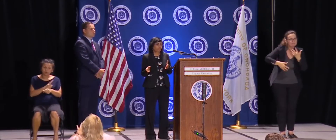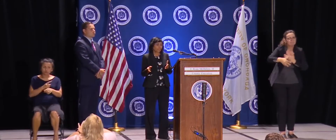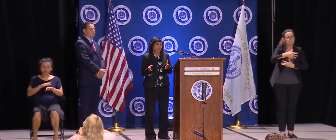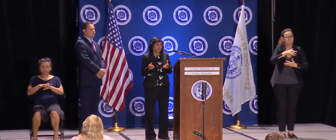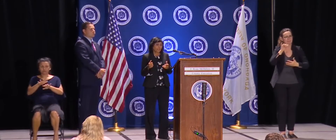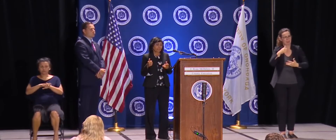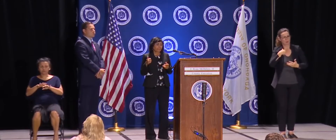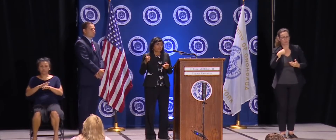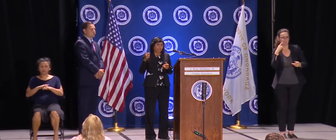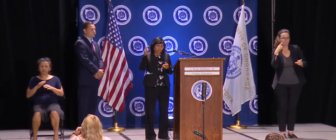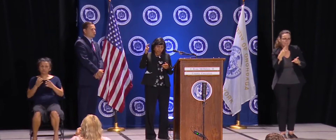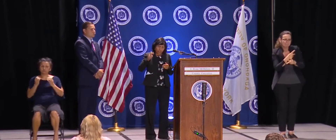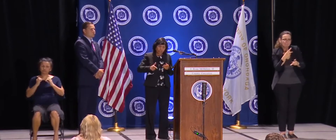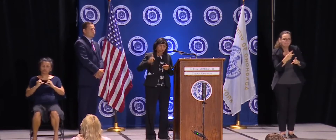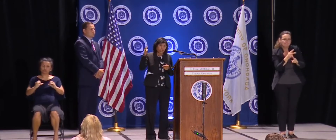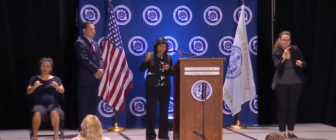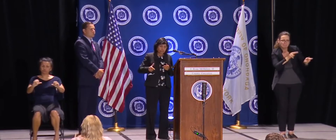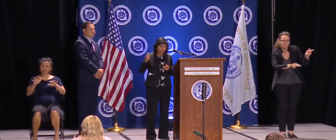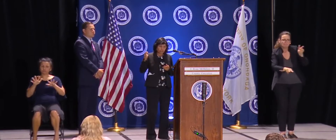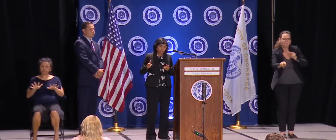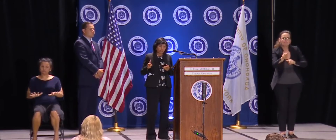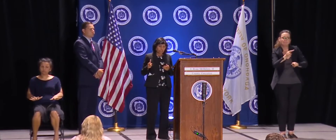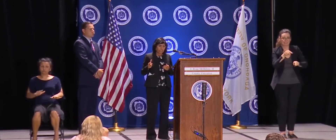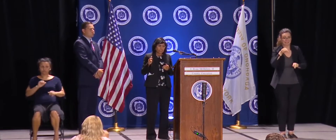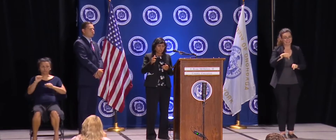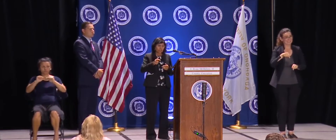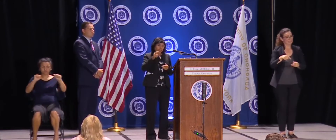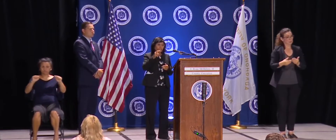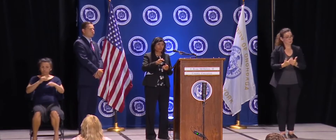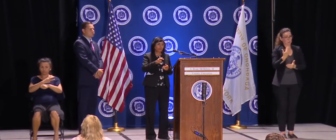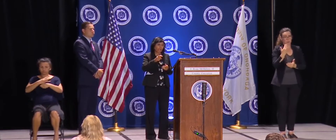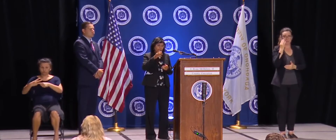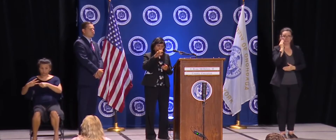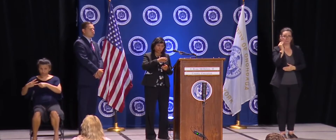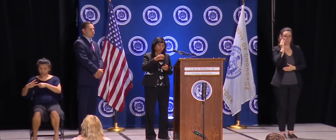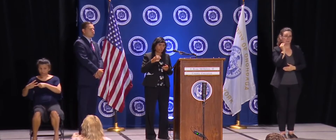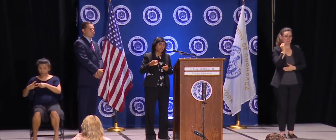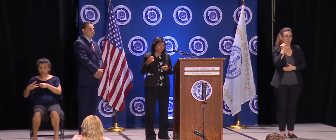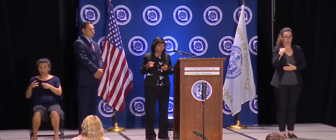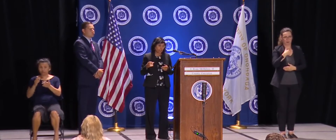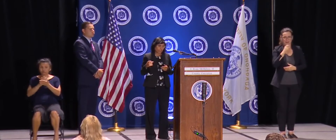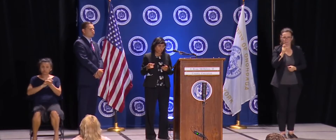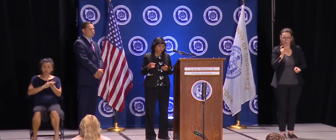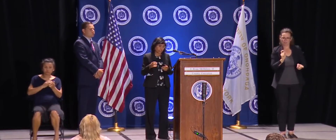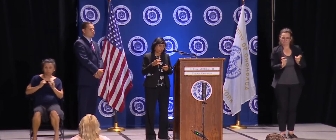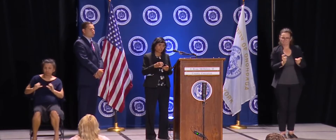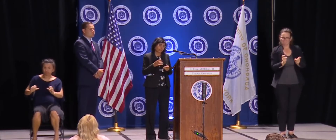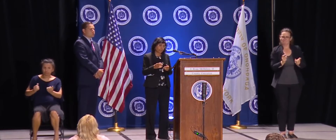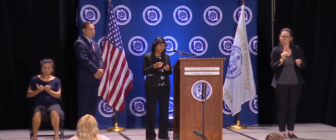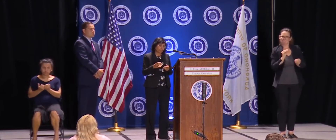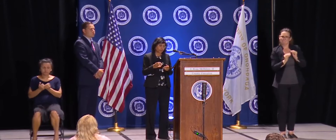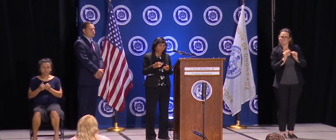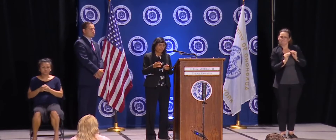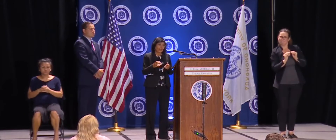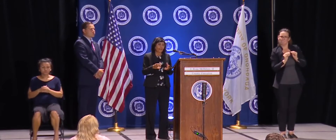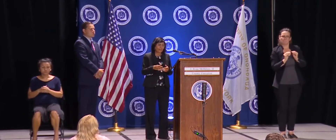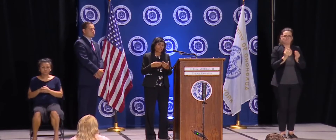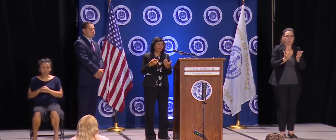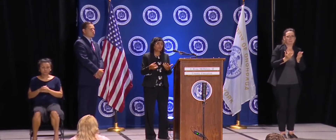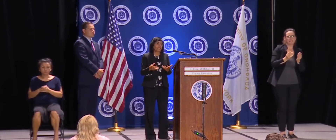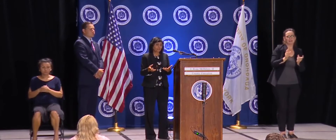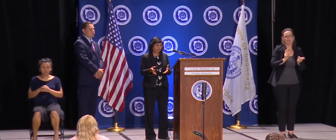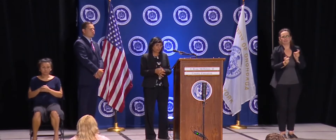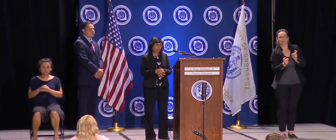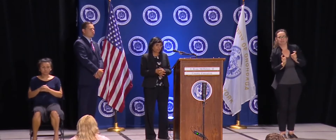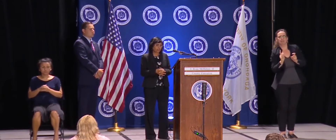with the school, that this is the science tells us, let's try to apply into our individual cases and these scenarios. And